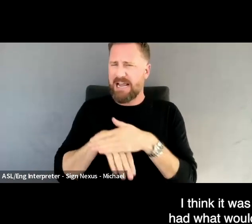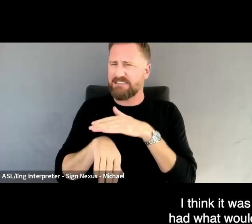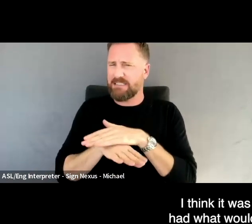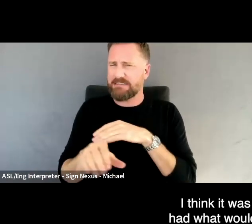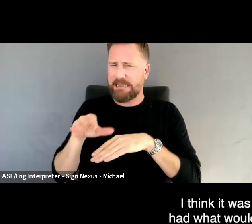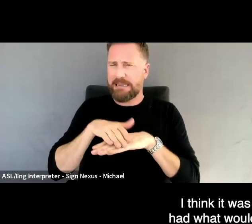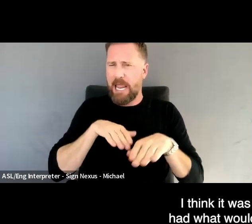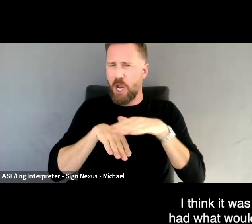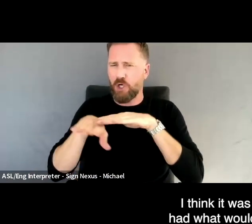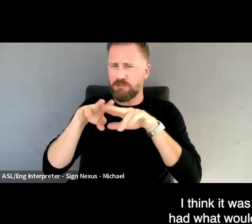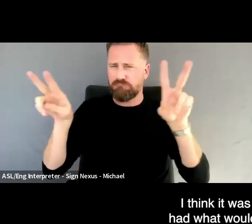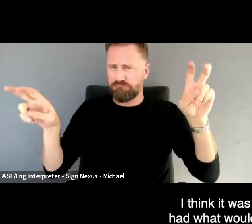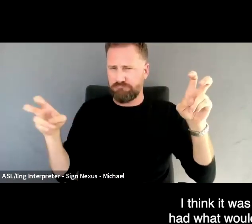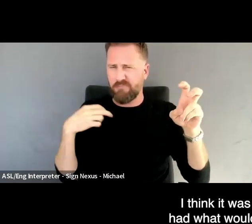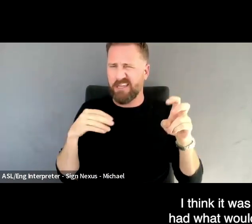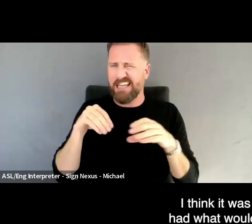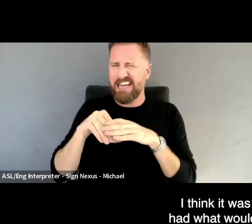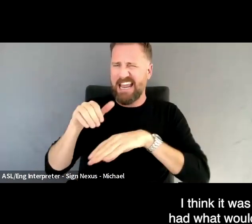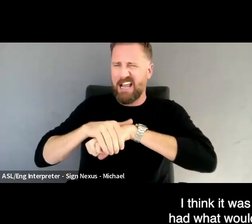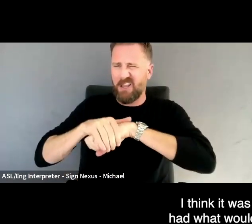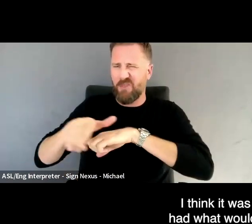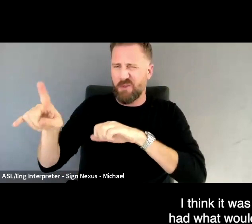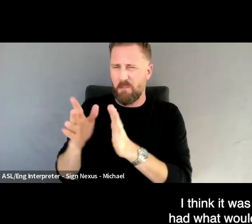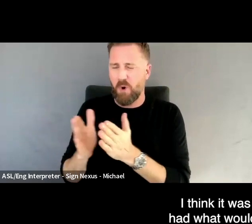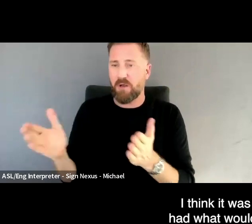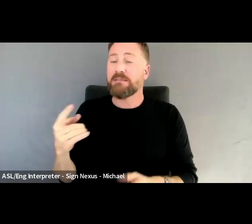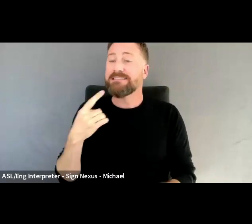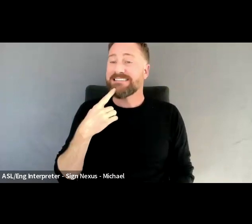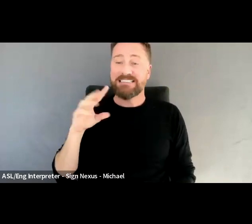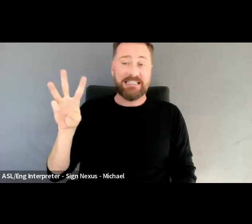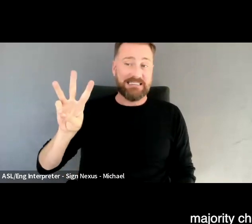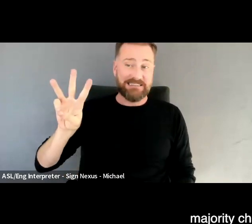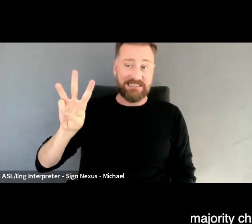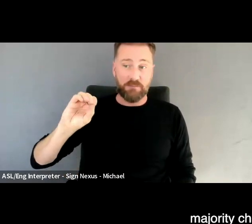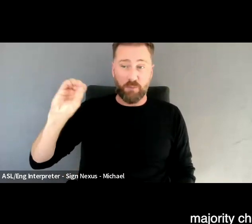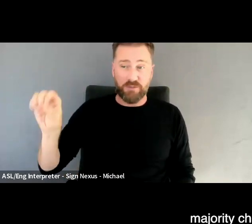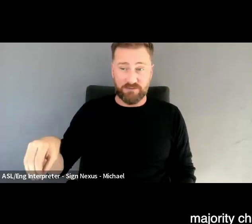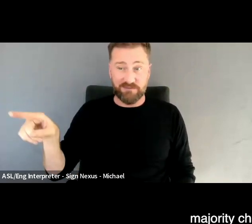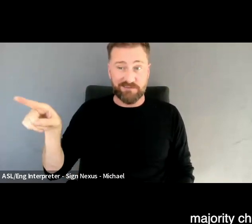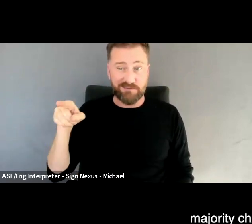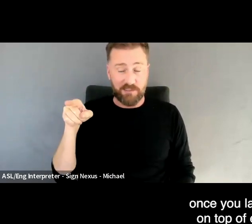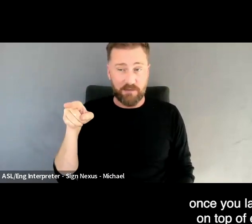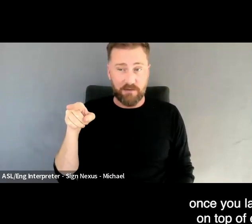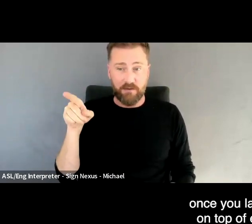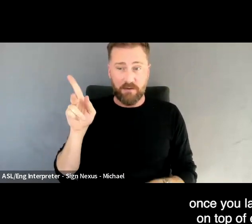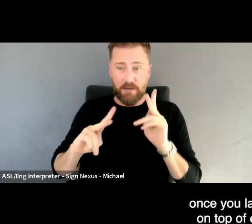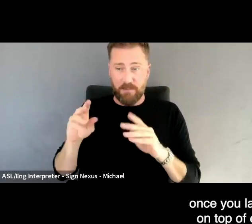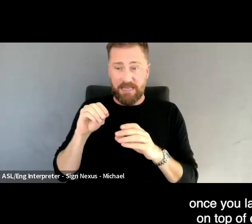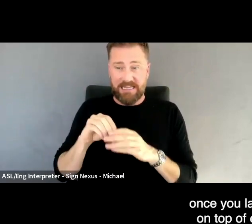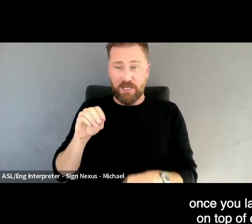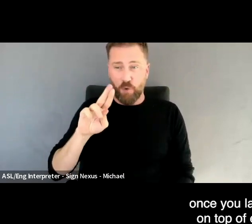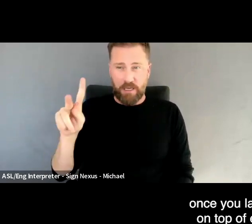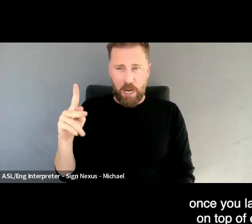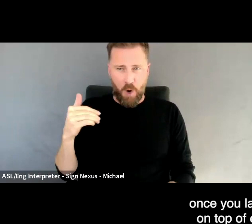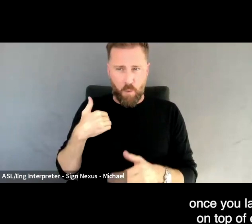6% of the UK had what would be considered majority characteristics once you layer them